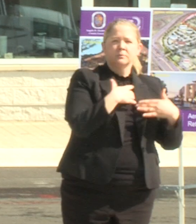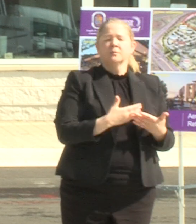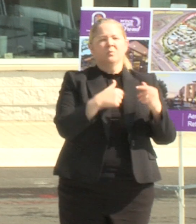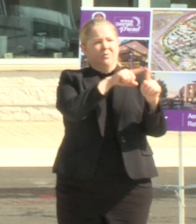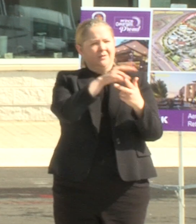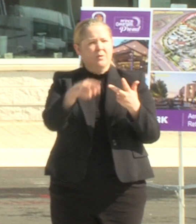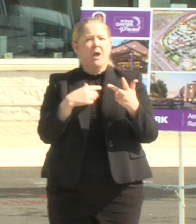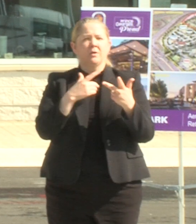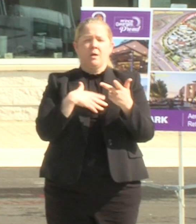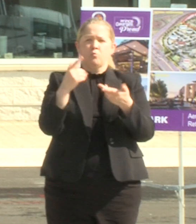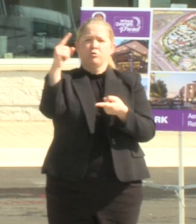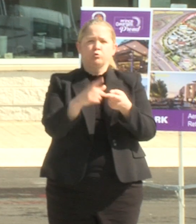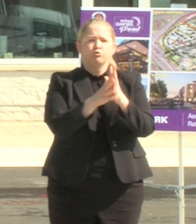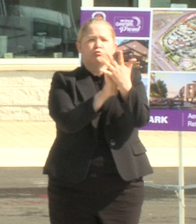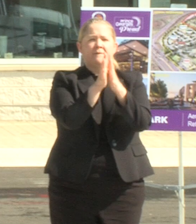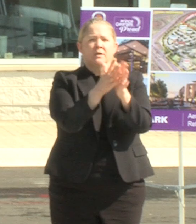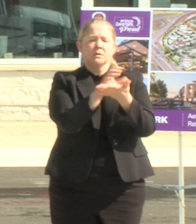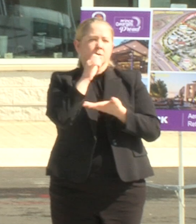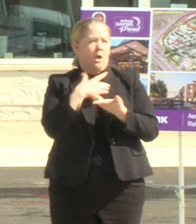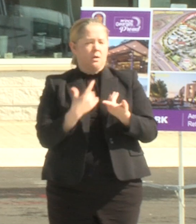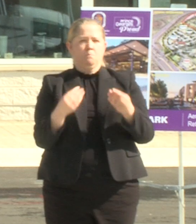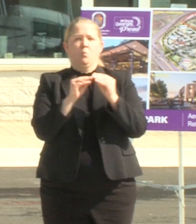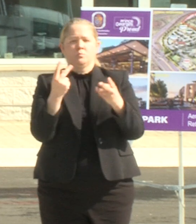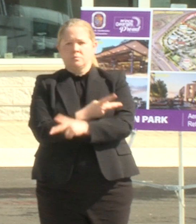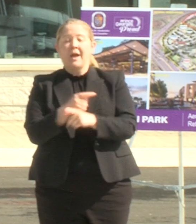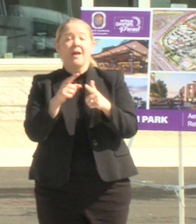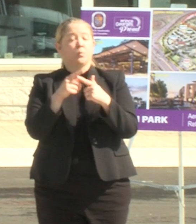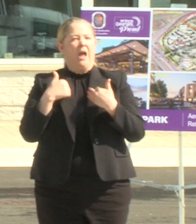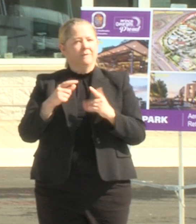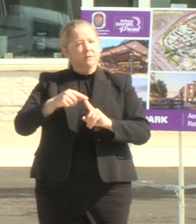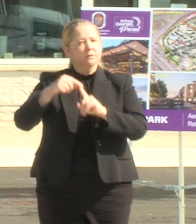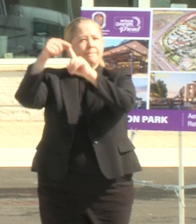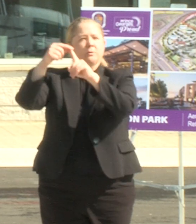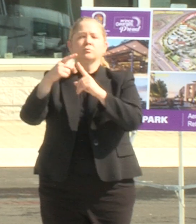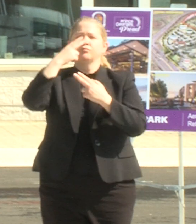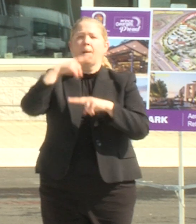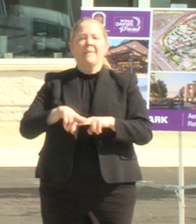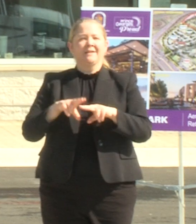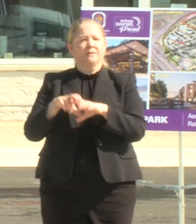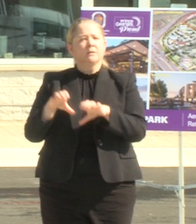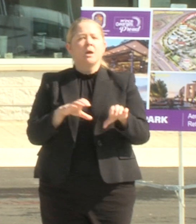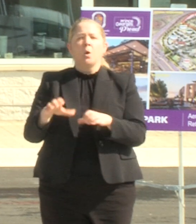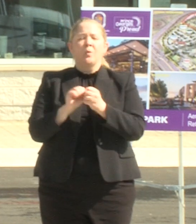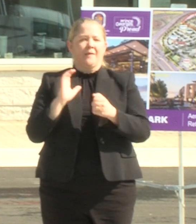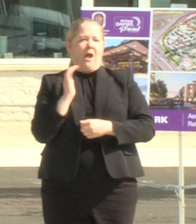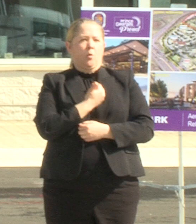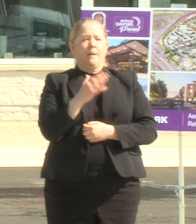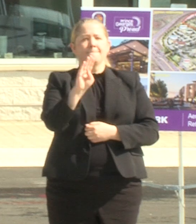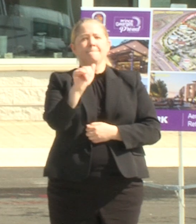instead of increasing it and they'll have plenty of new special amended amenities that we're building with our bonding authority